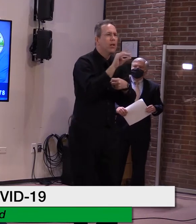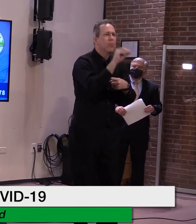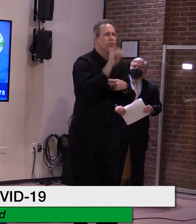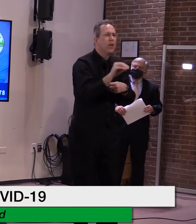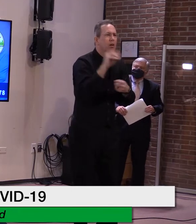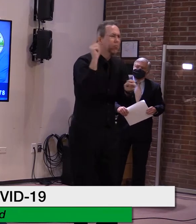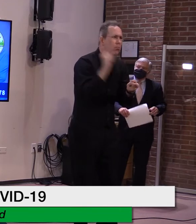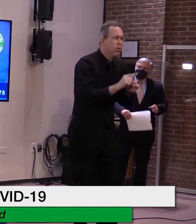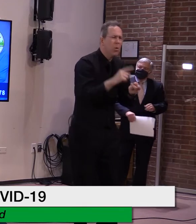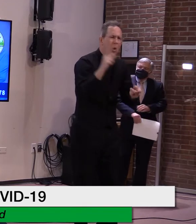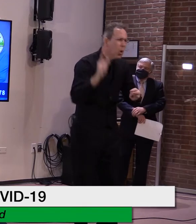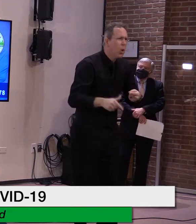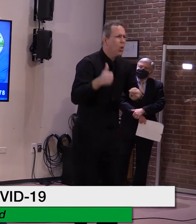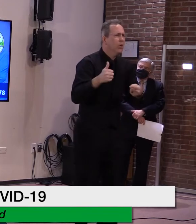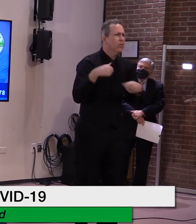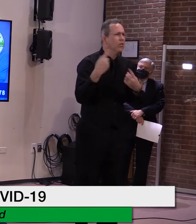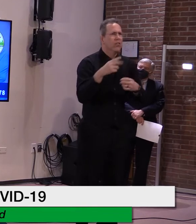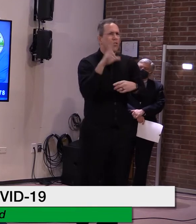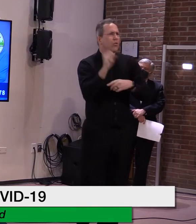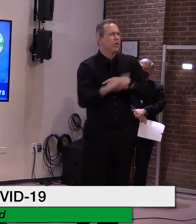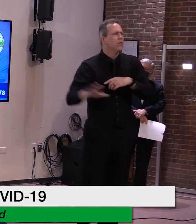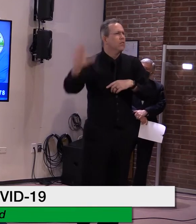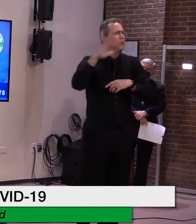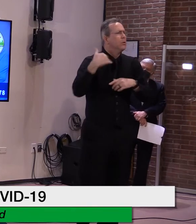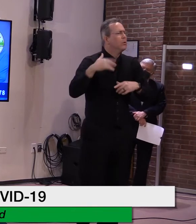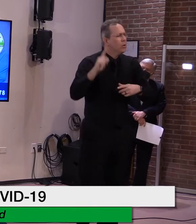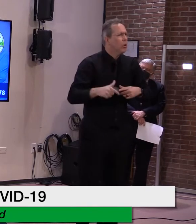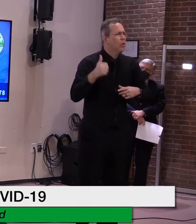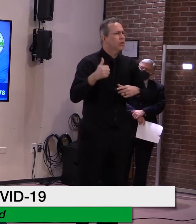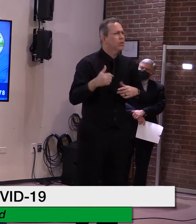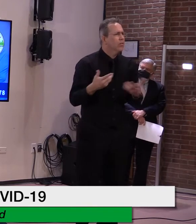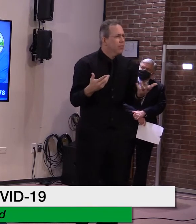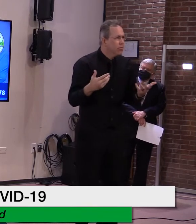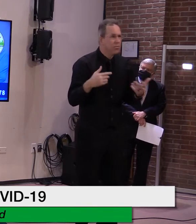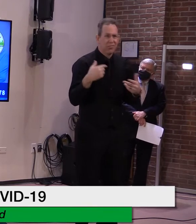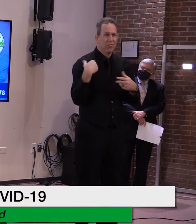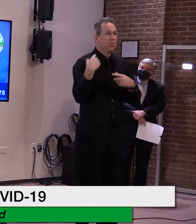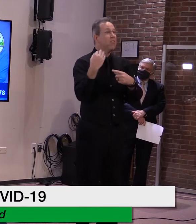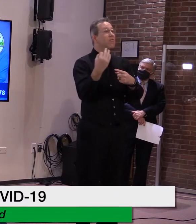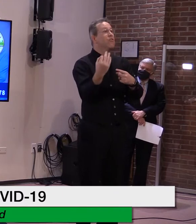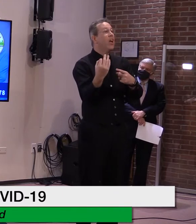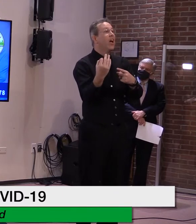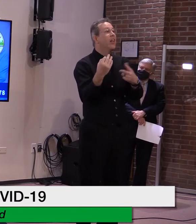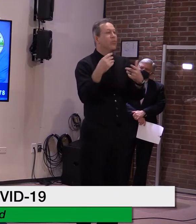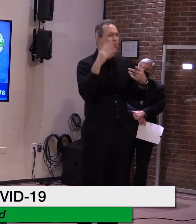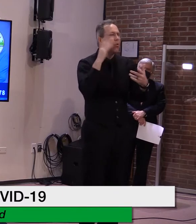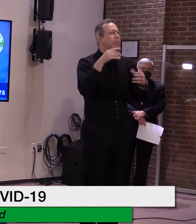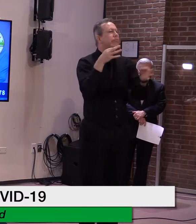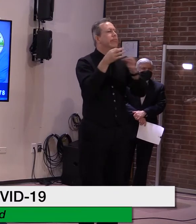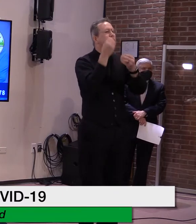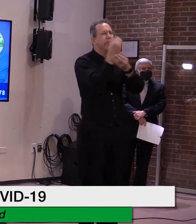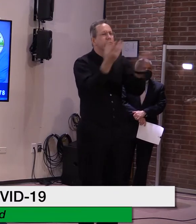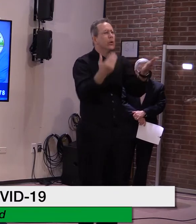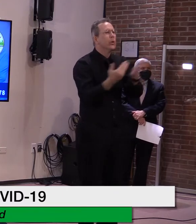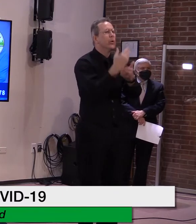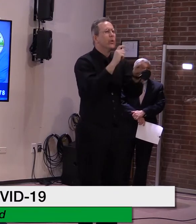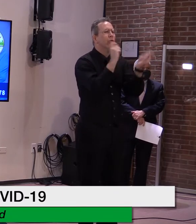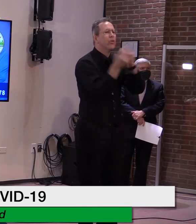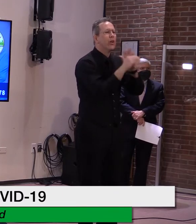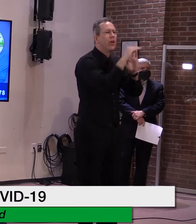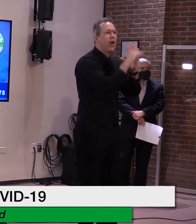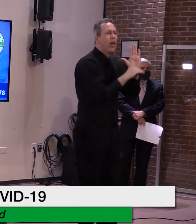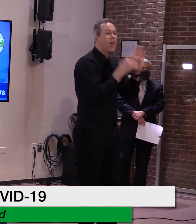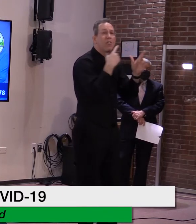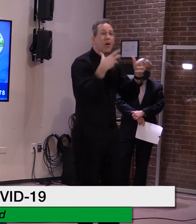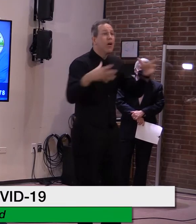country. So on Friday, we plan to announce changes for small gatherings as well. This will have